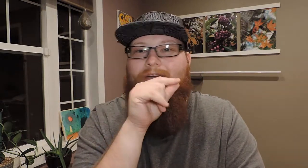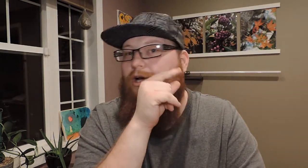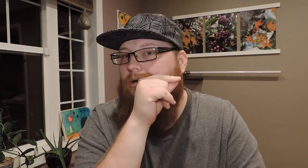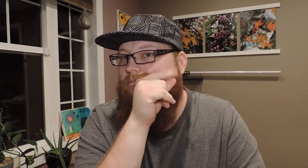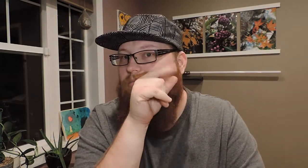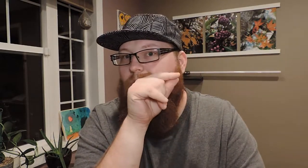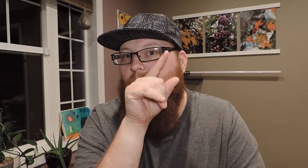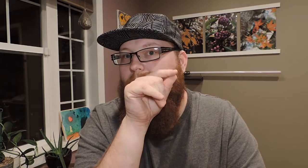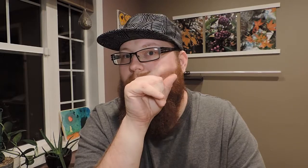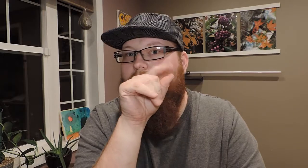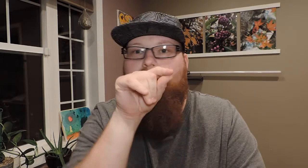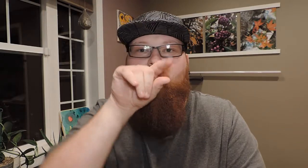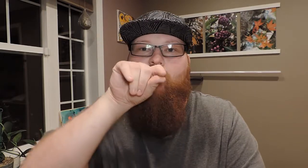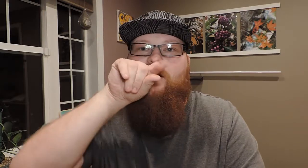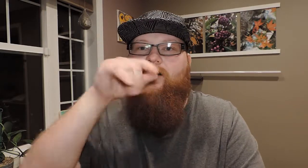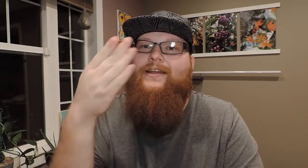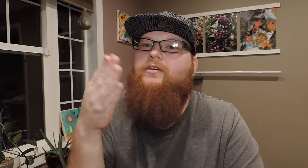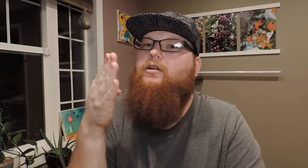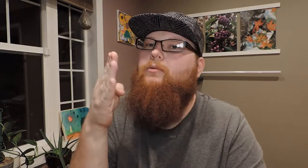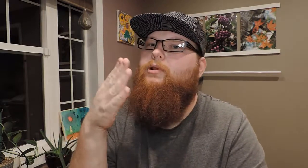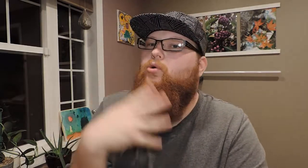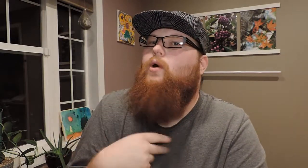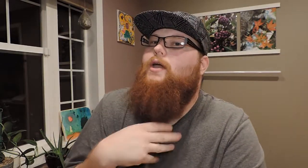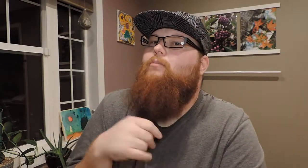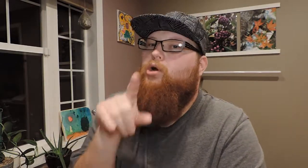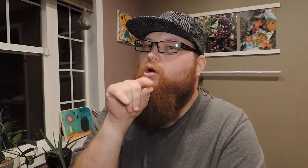Twitter. Twitter, Twitter. You know, the blue, white bird.